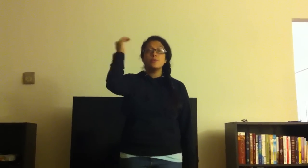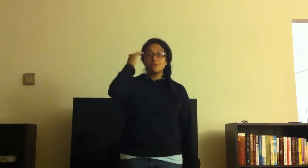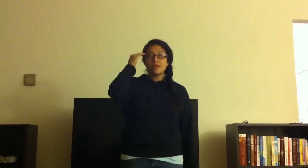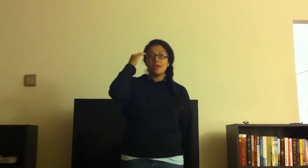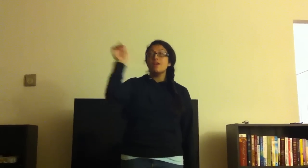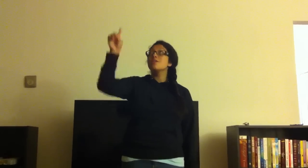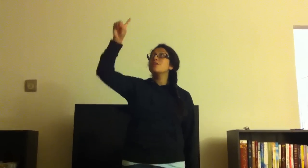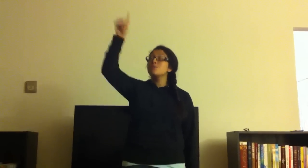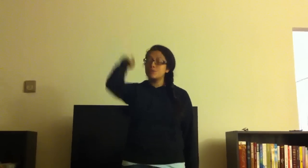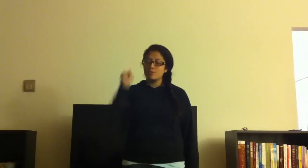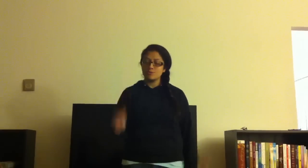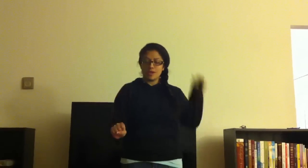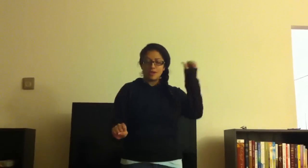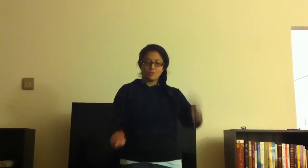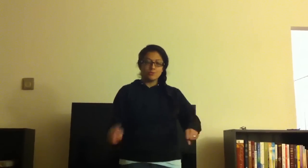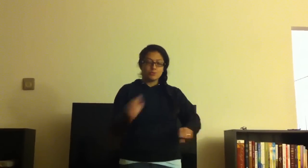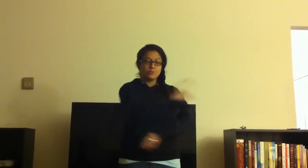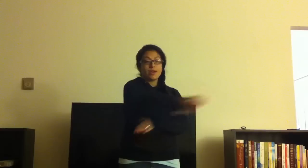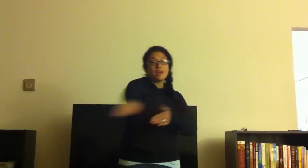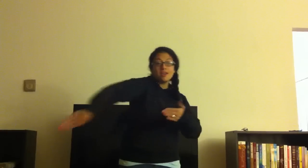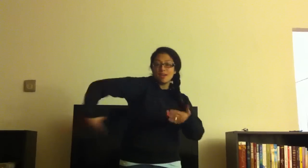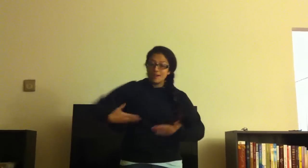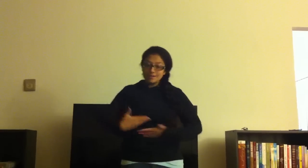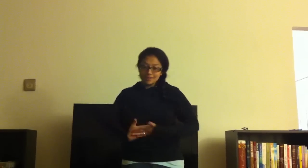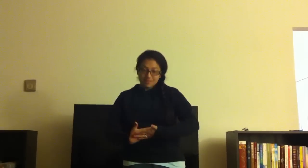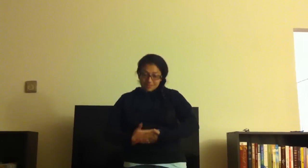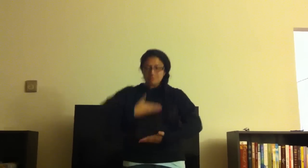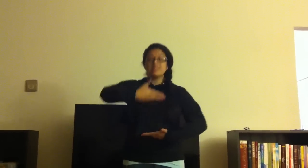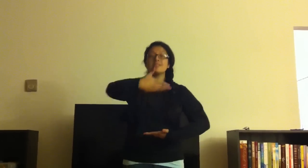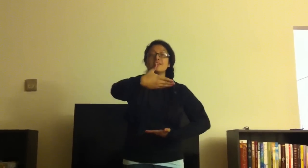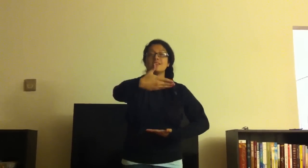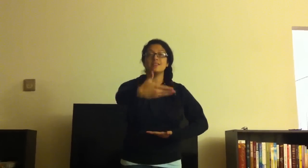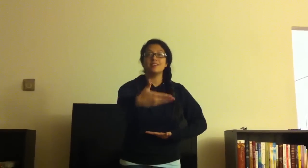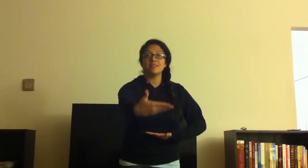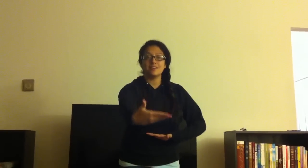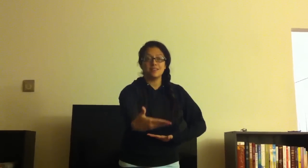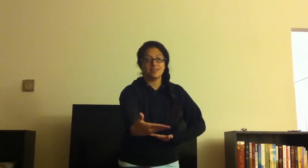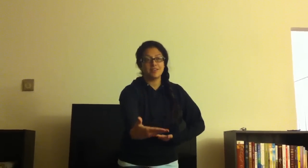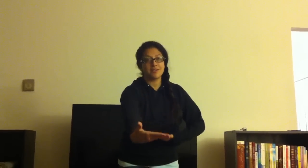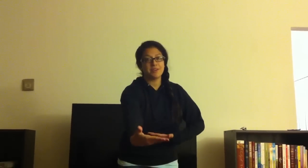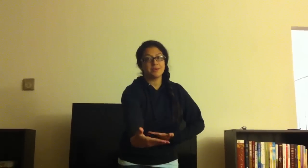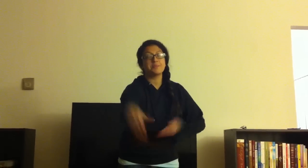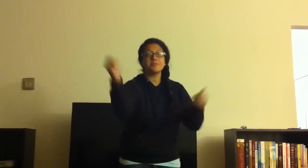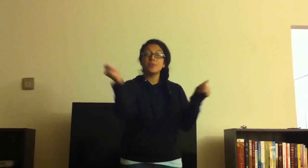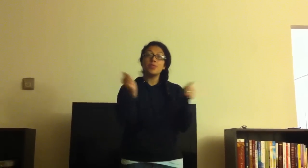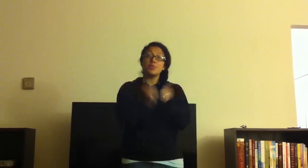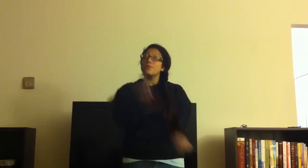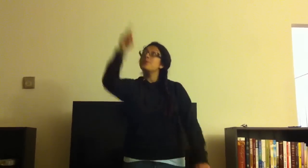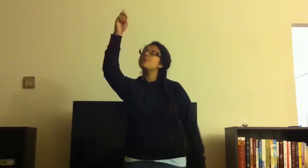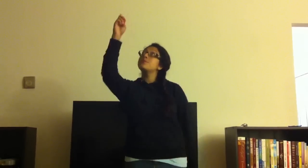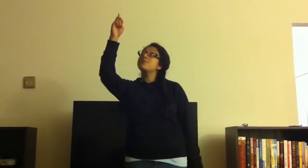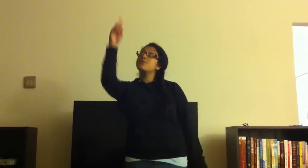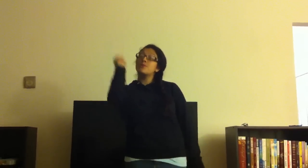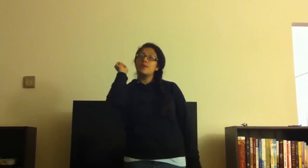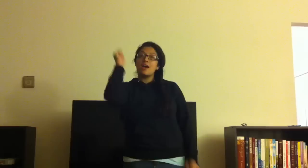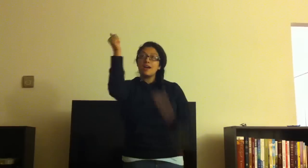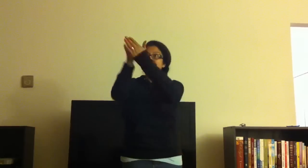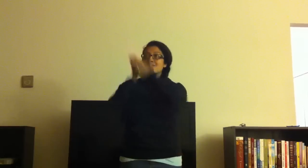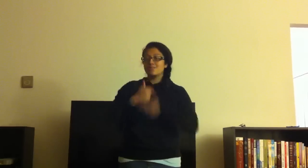that you can't do anything To you, I can